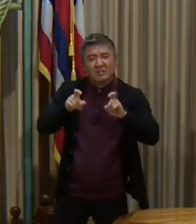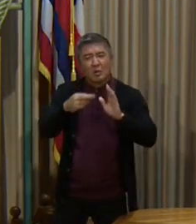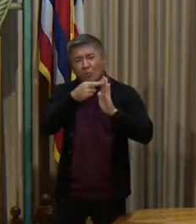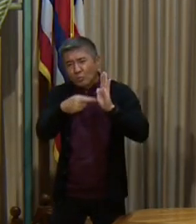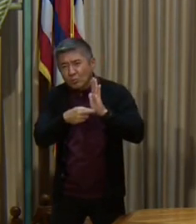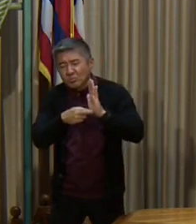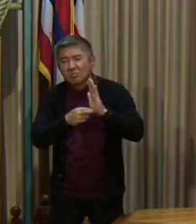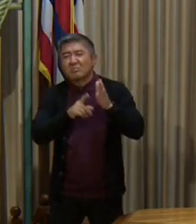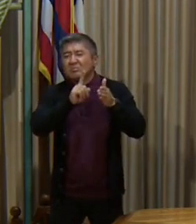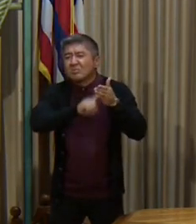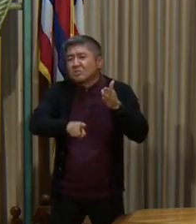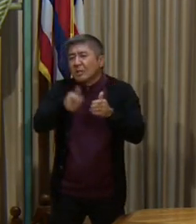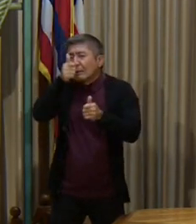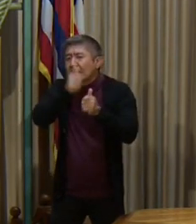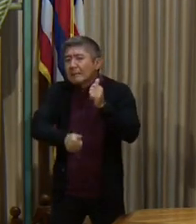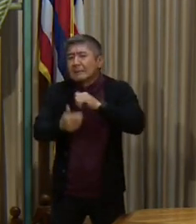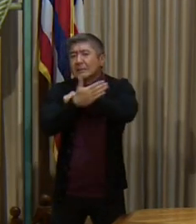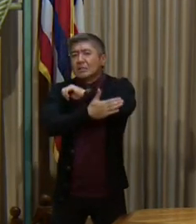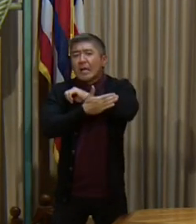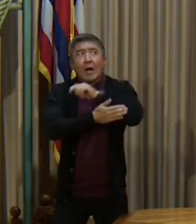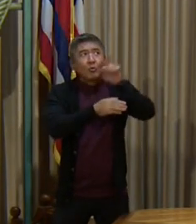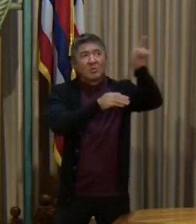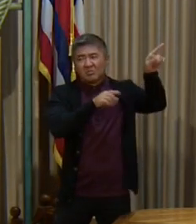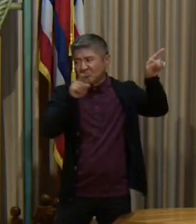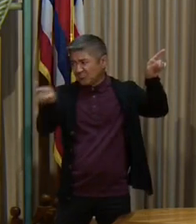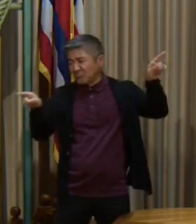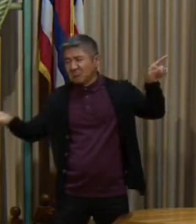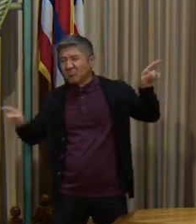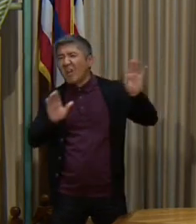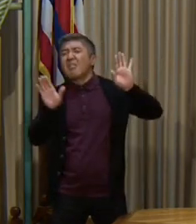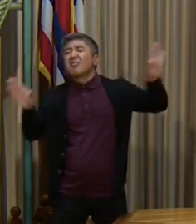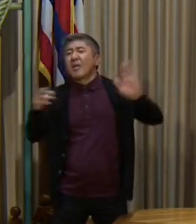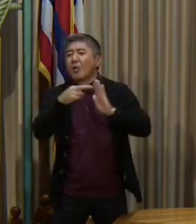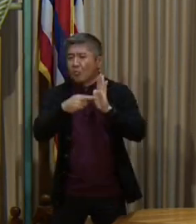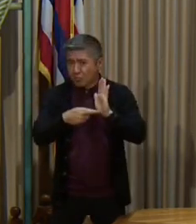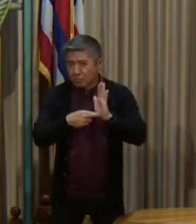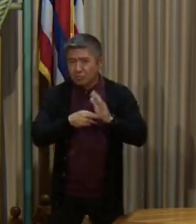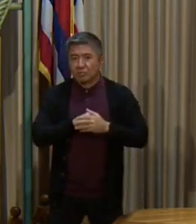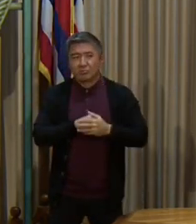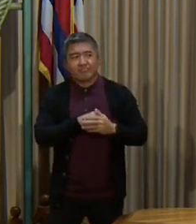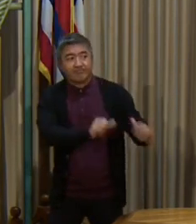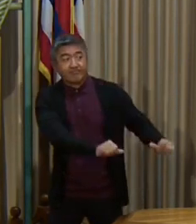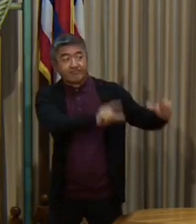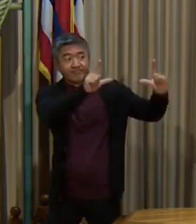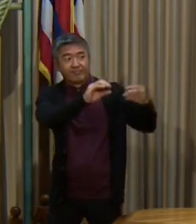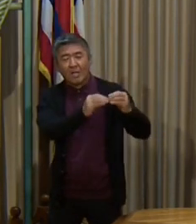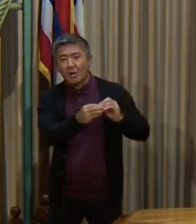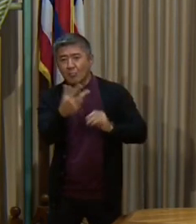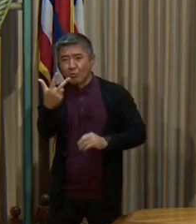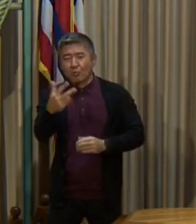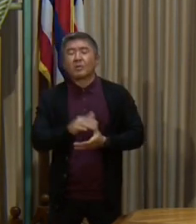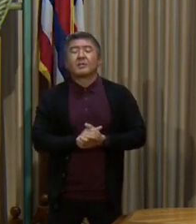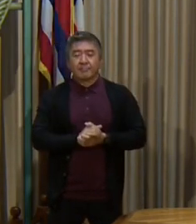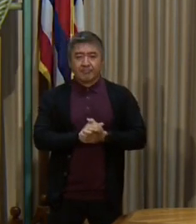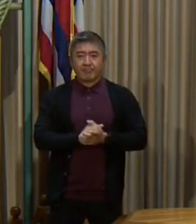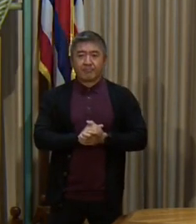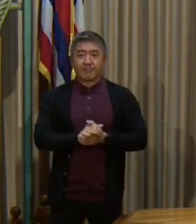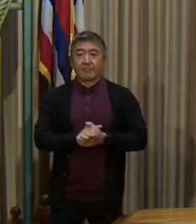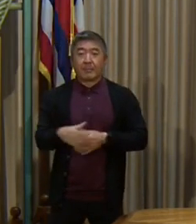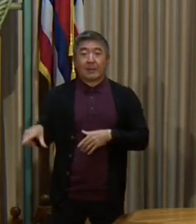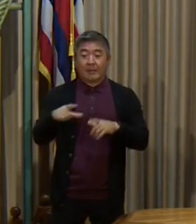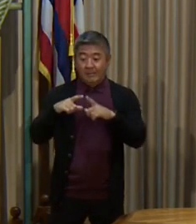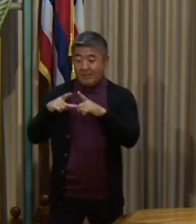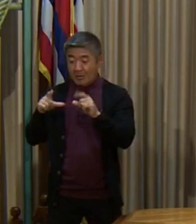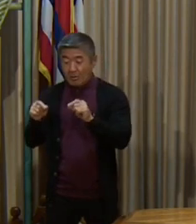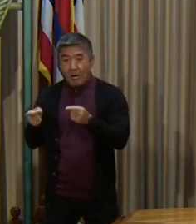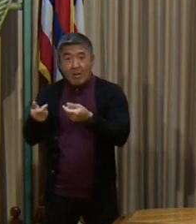check each respective county's rules for details. Please go to chart three. If you lost or were